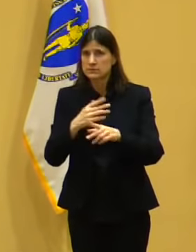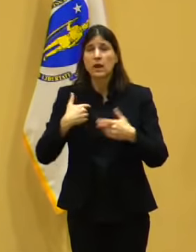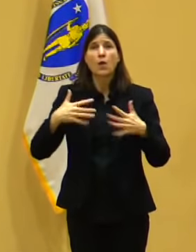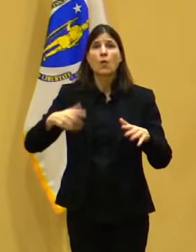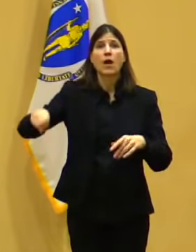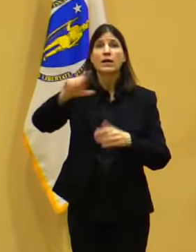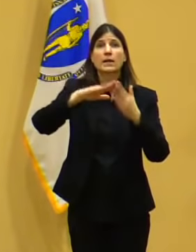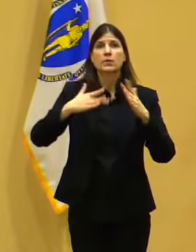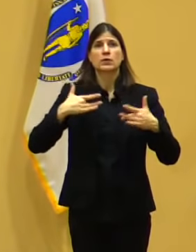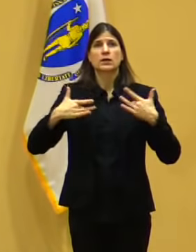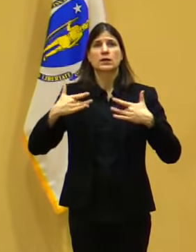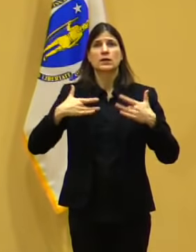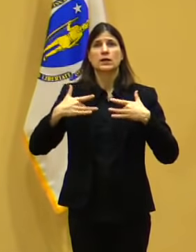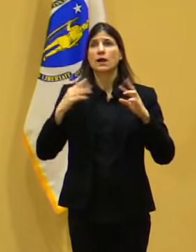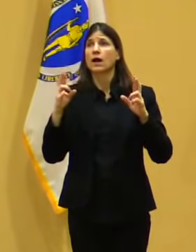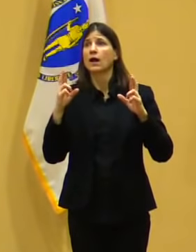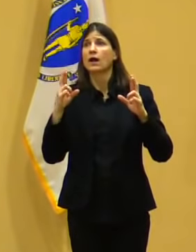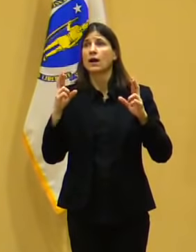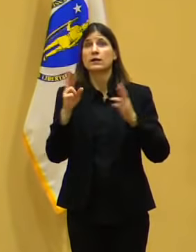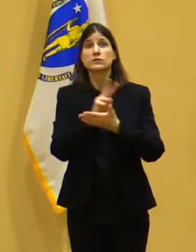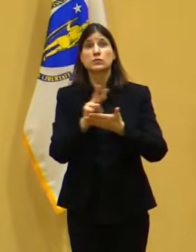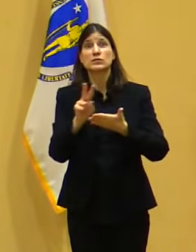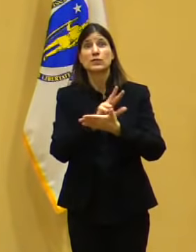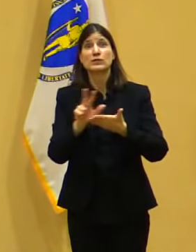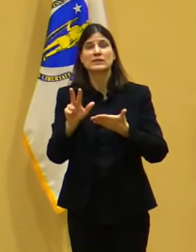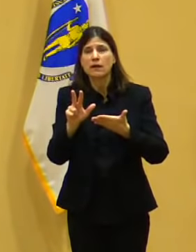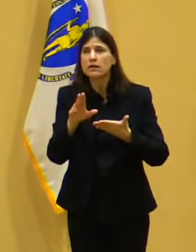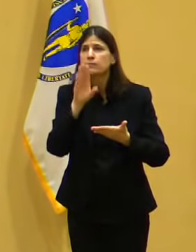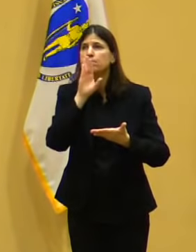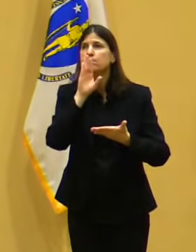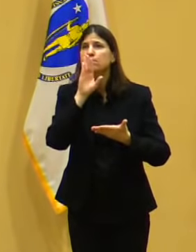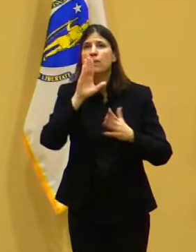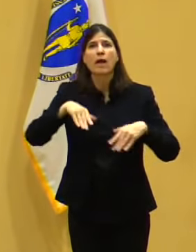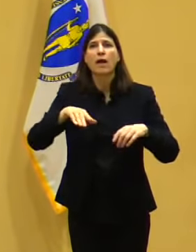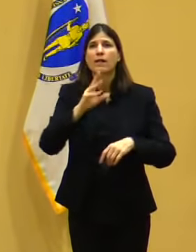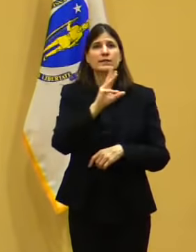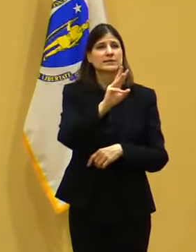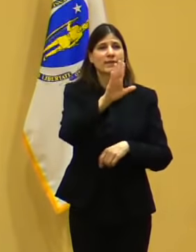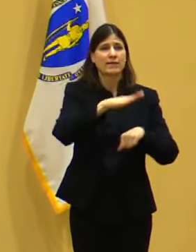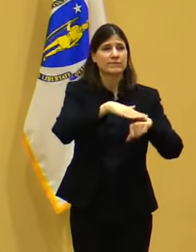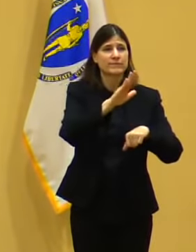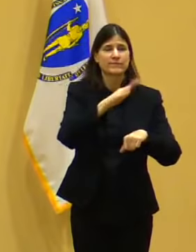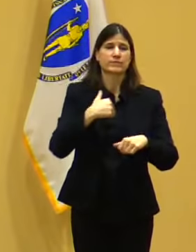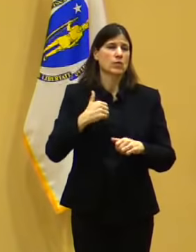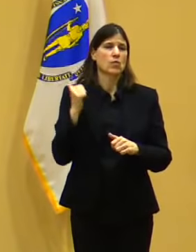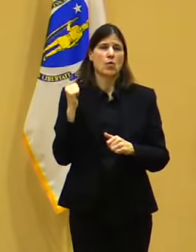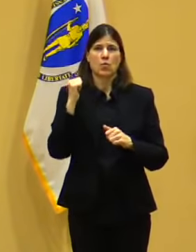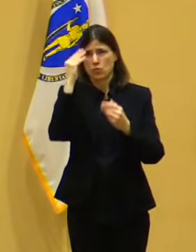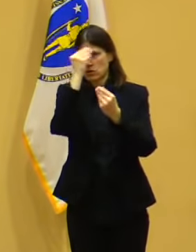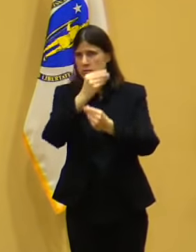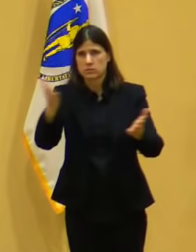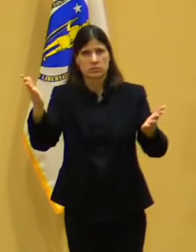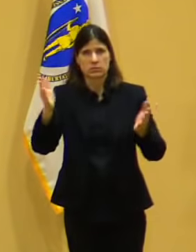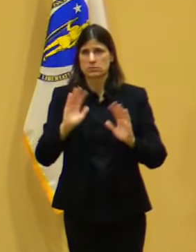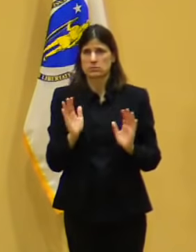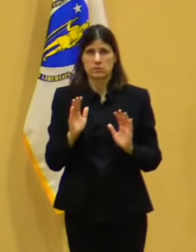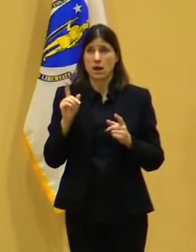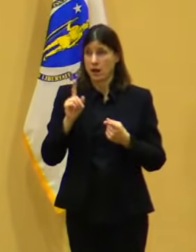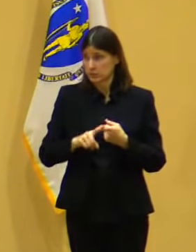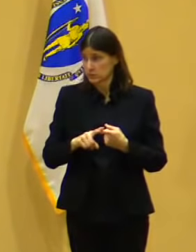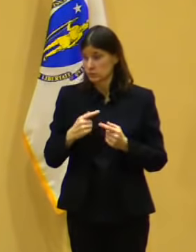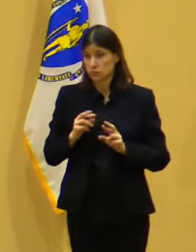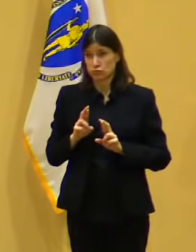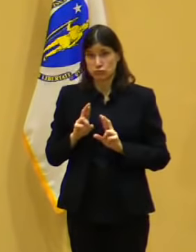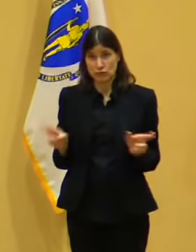the biggest driver in this is going to be how quickly the 75-plus community